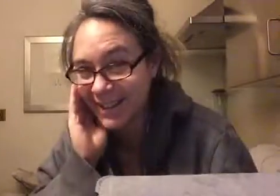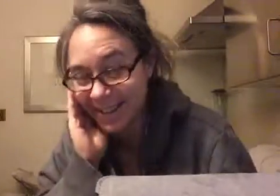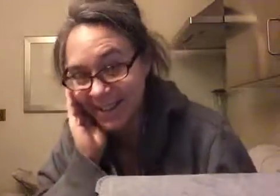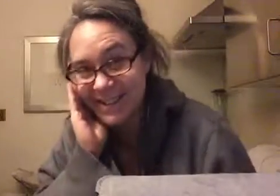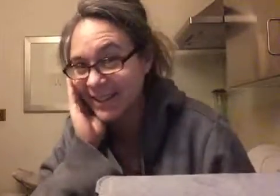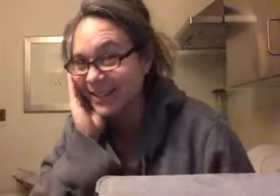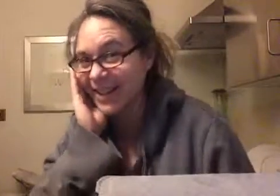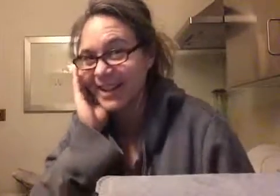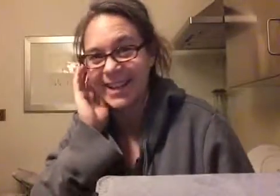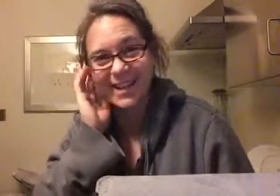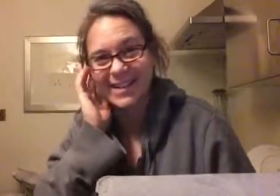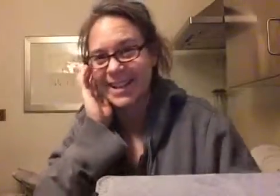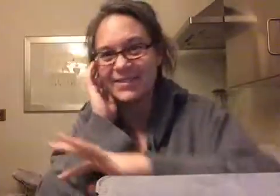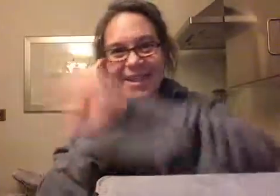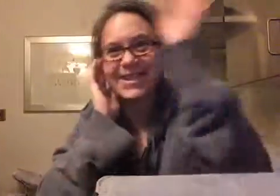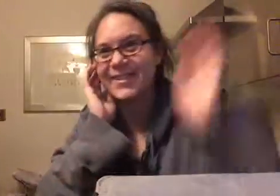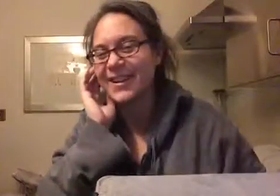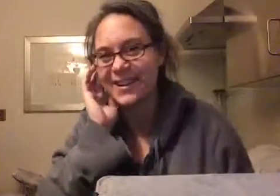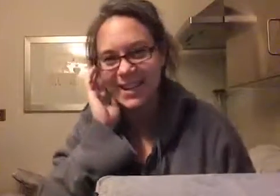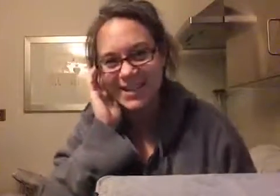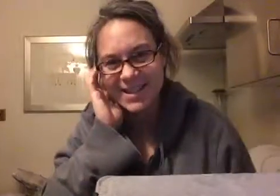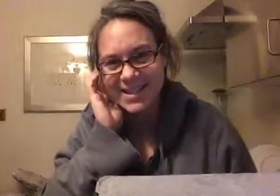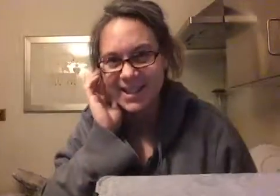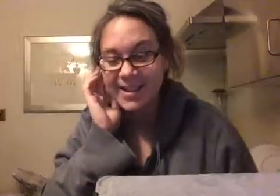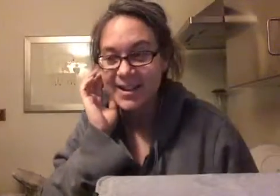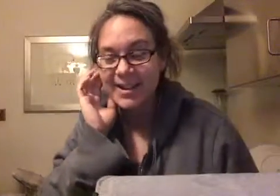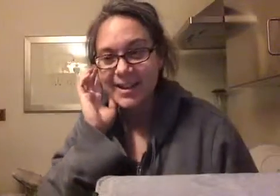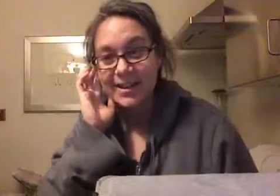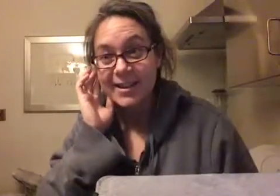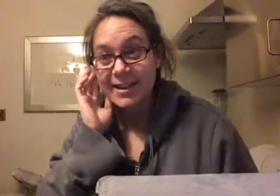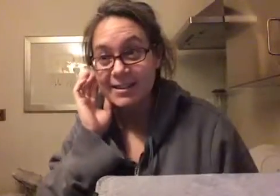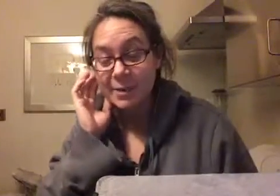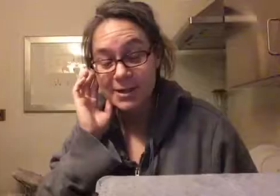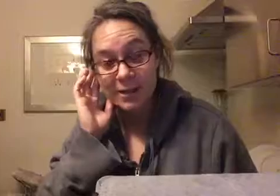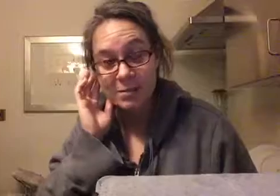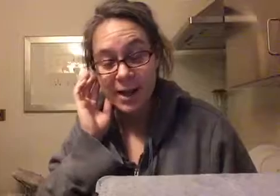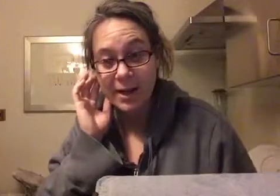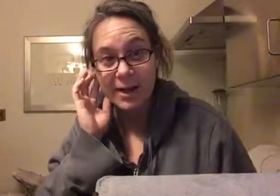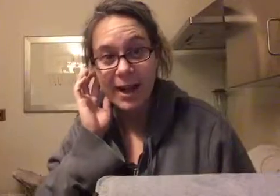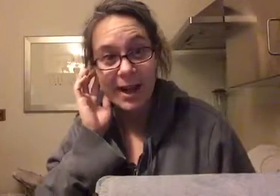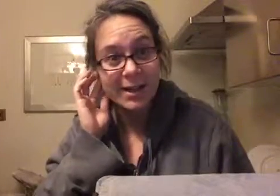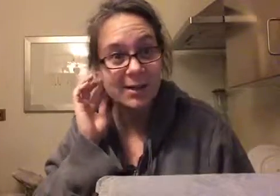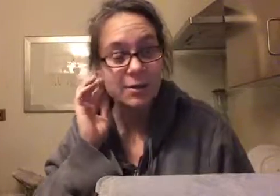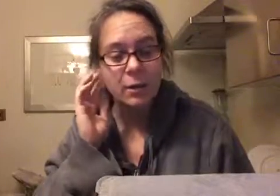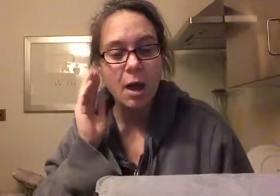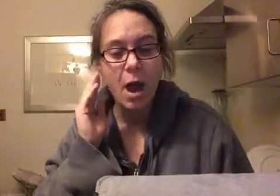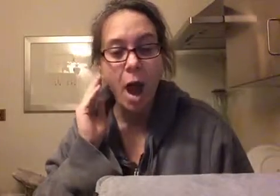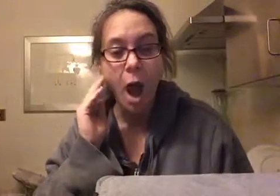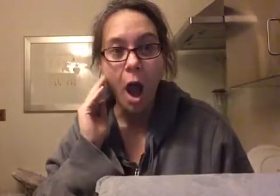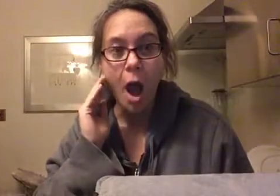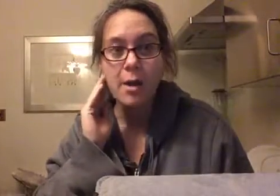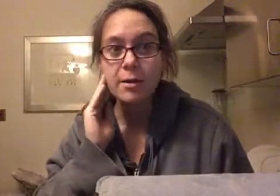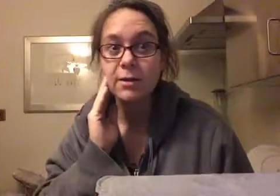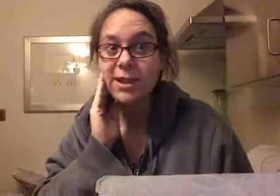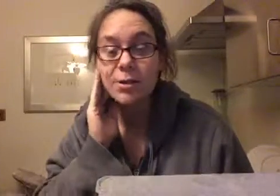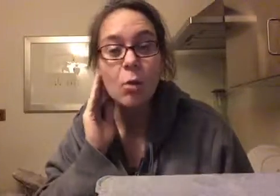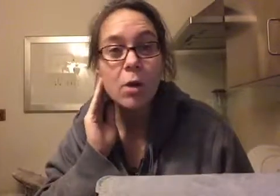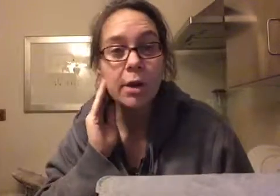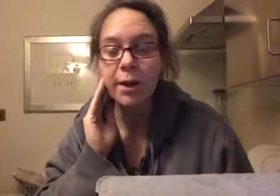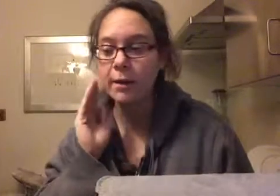I don't like It, like, makes the world, like, dizzy. Plus it gives me a headache and that's not working.